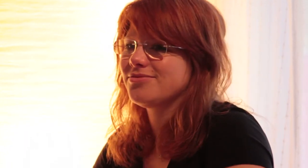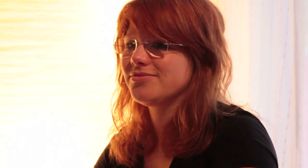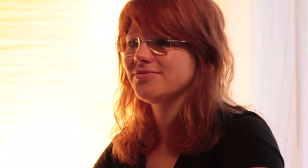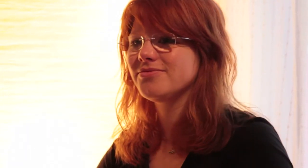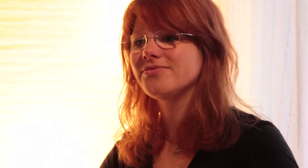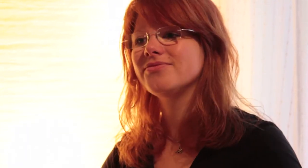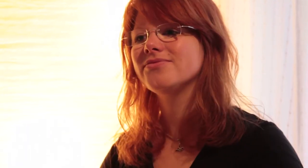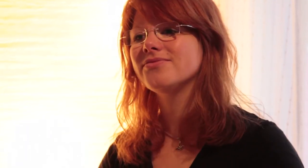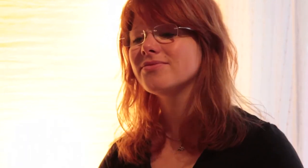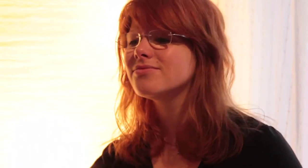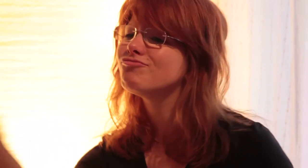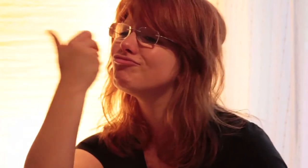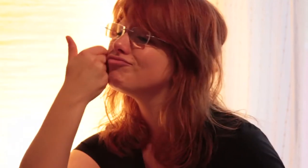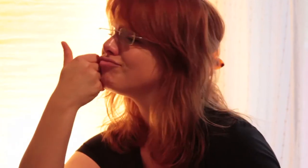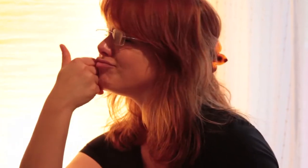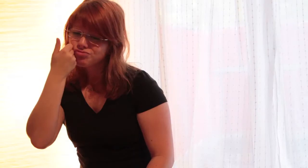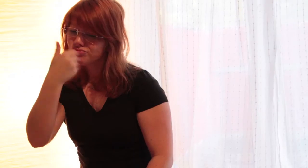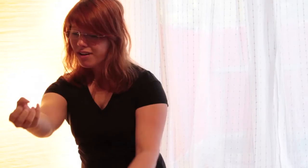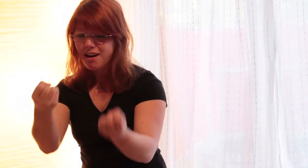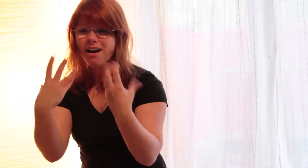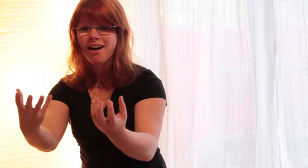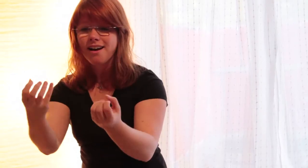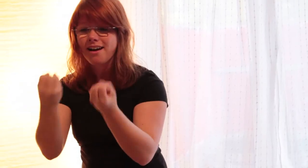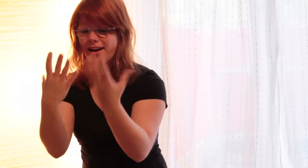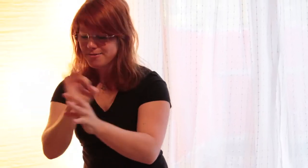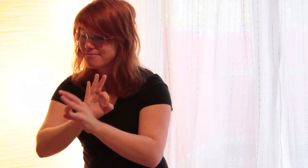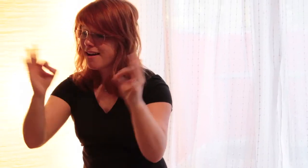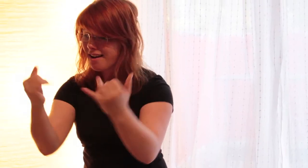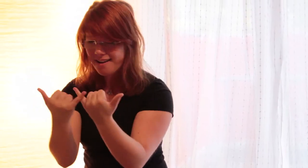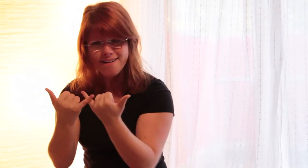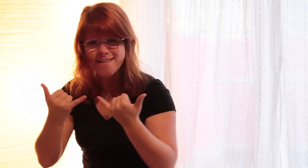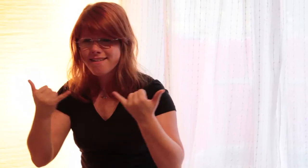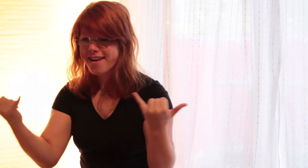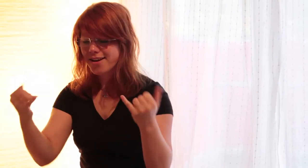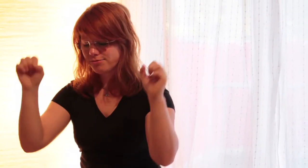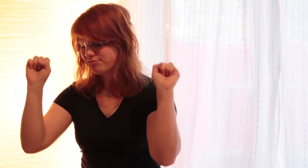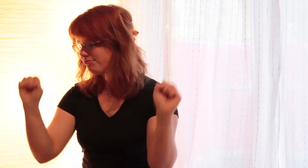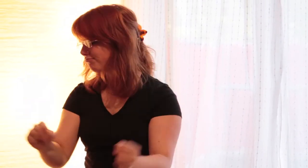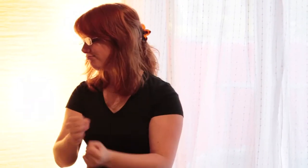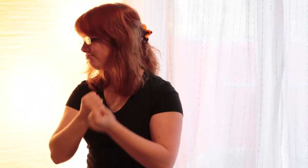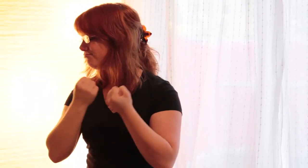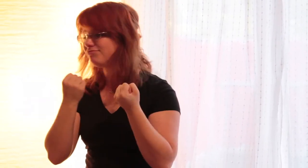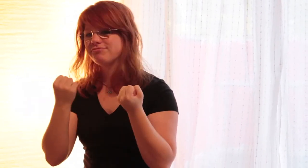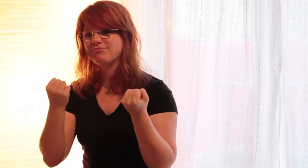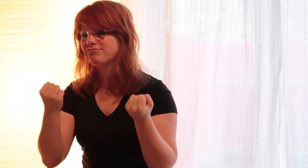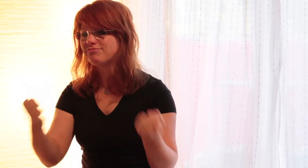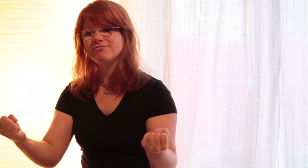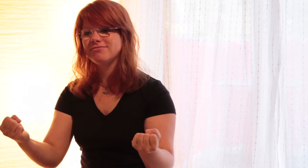heart. Would you tell me, how could it be any better,